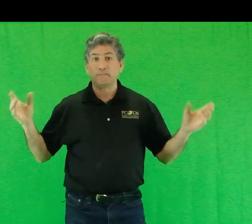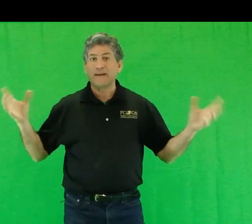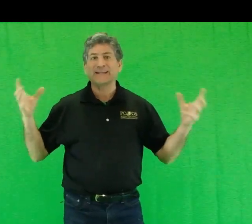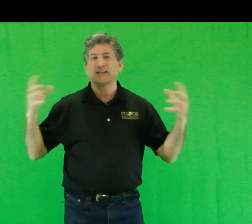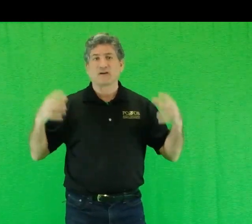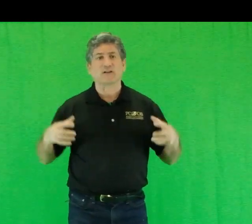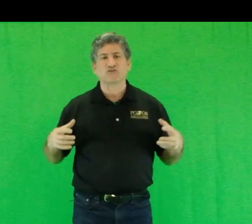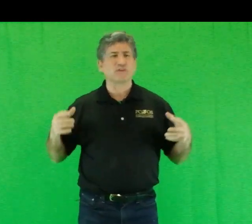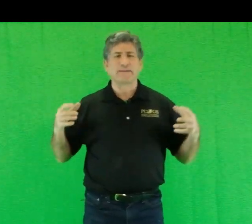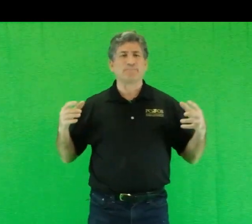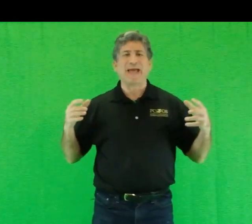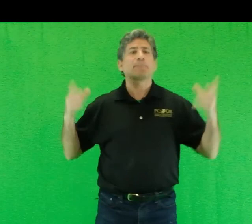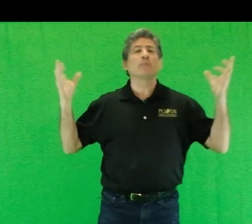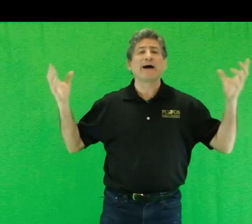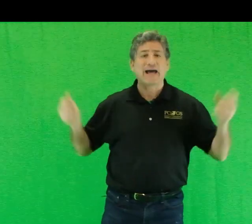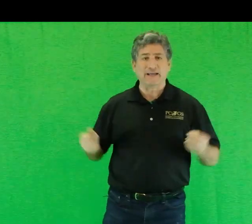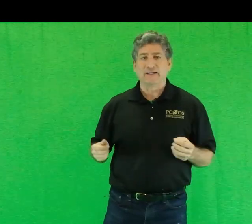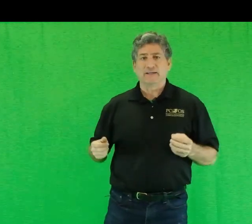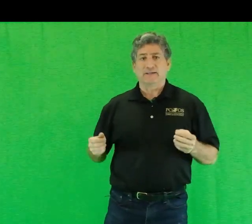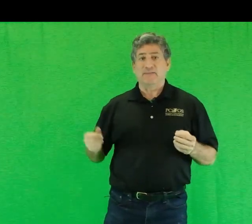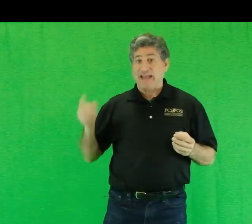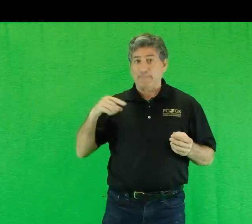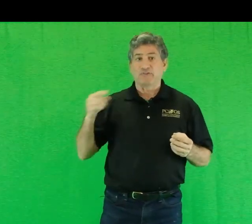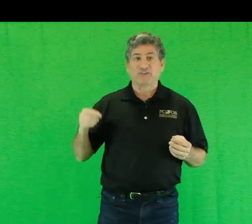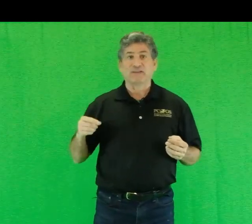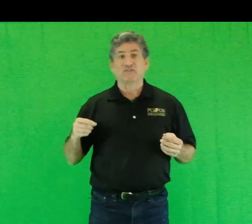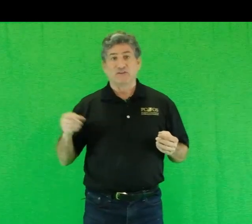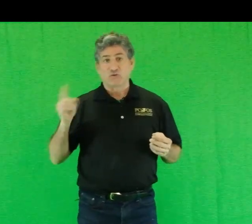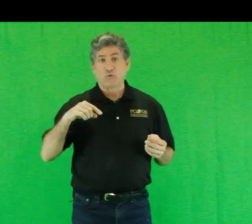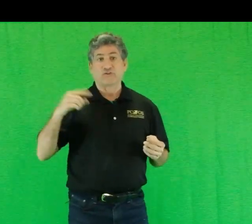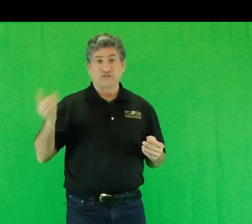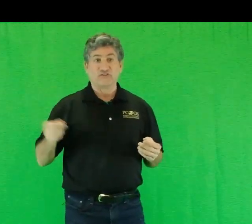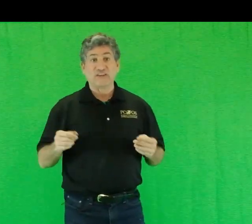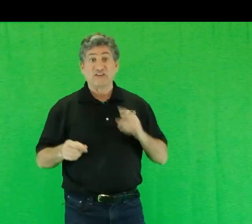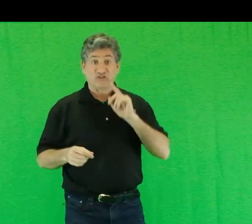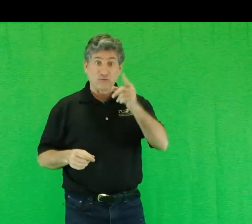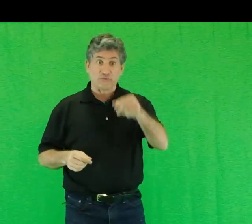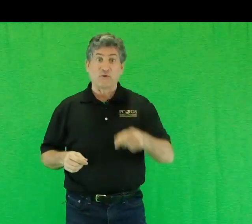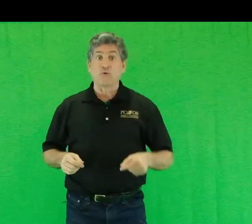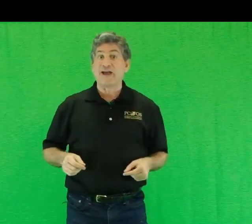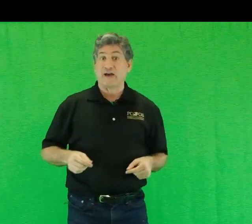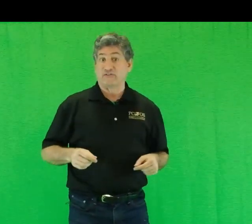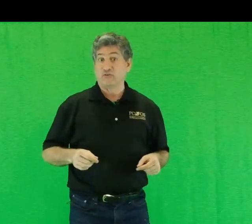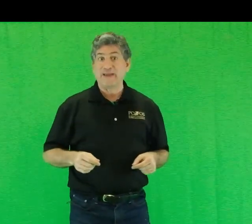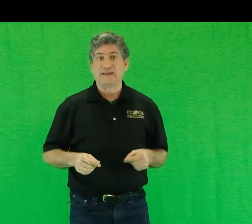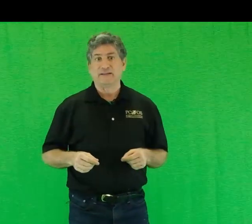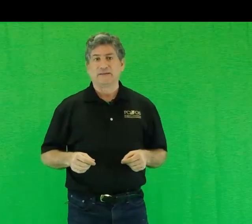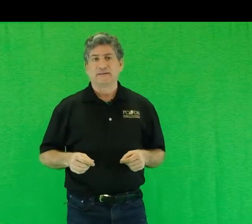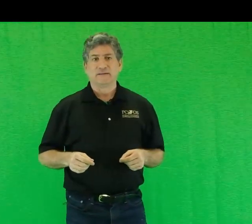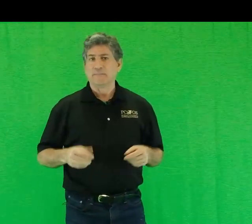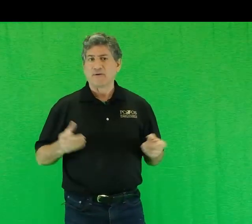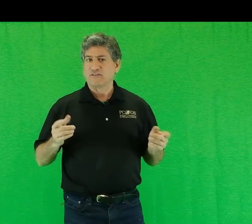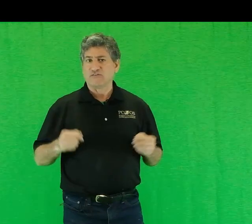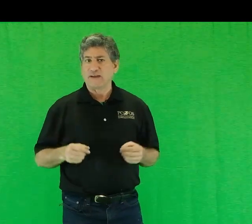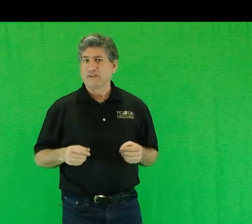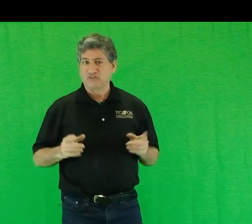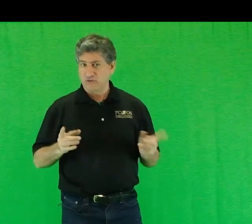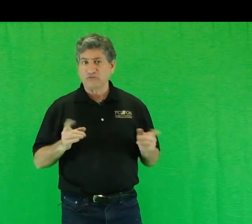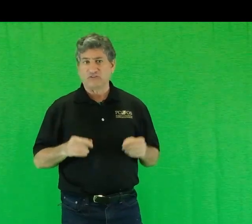embedded in our culture like apple pie. And the apple skins and cores and seeds you throw away after you make it. American families used to